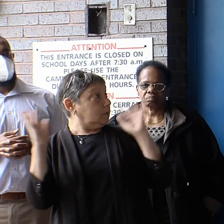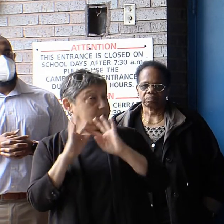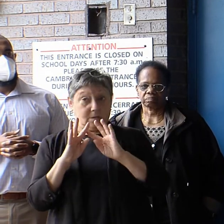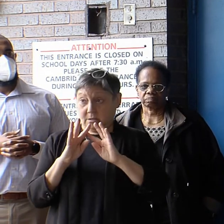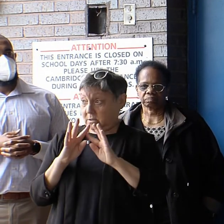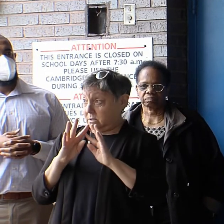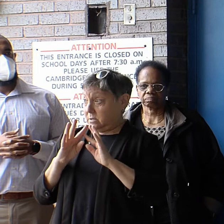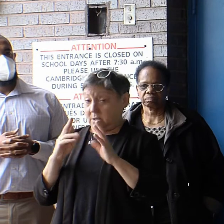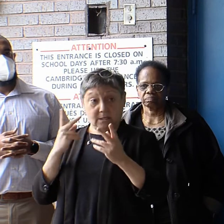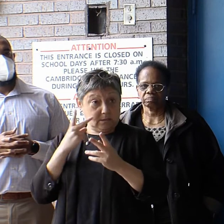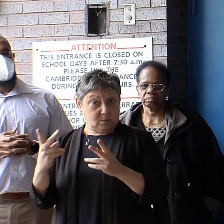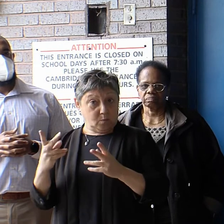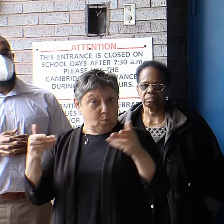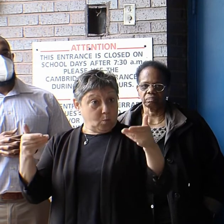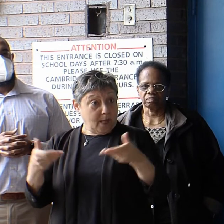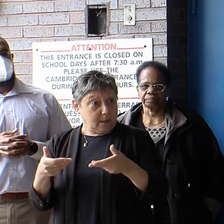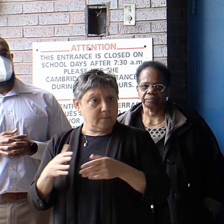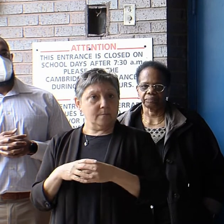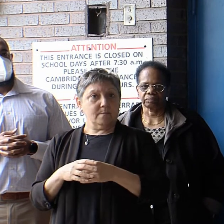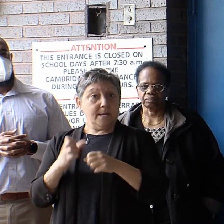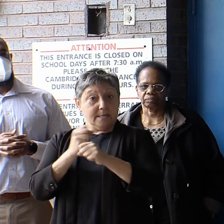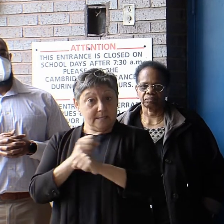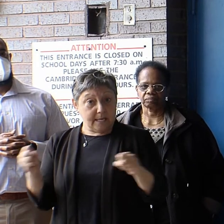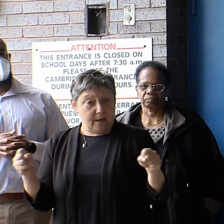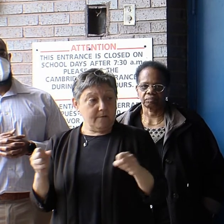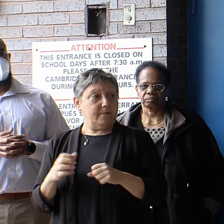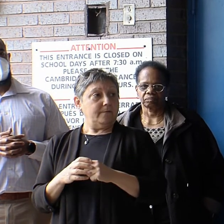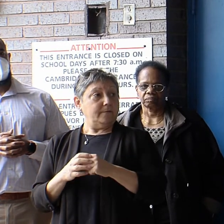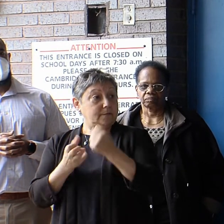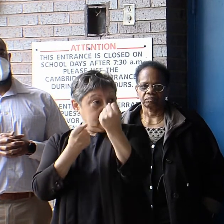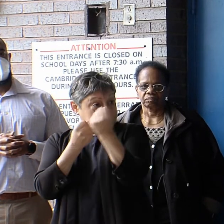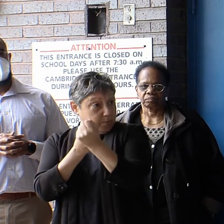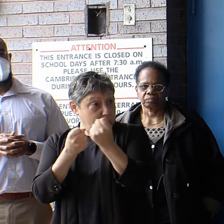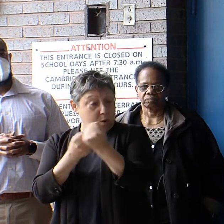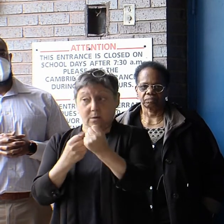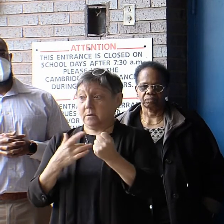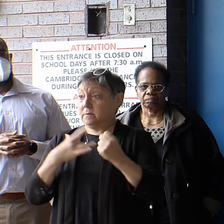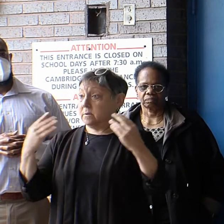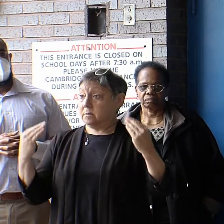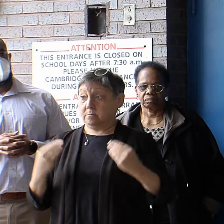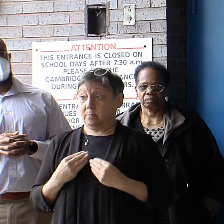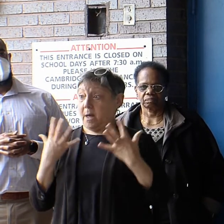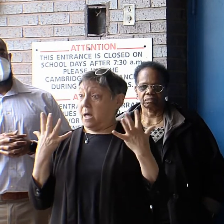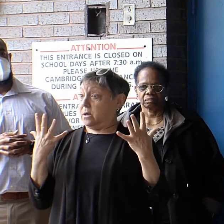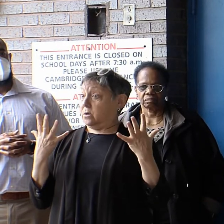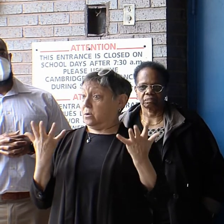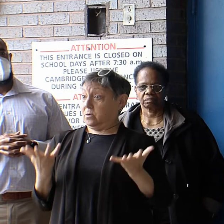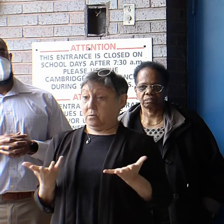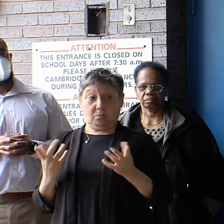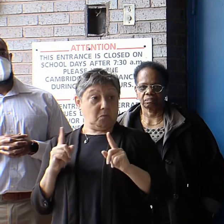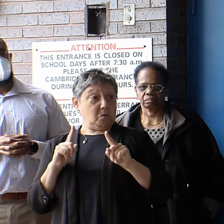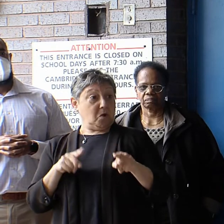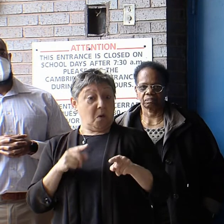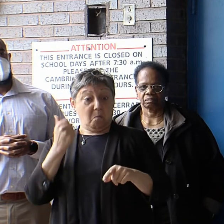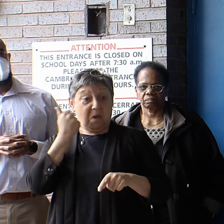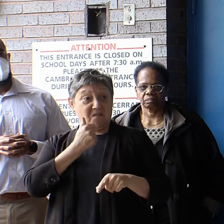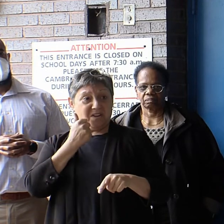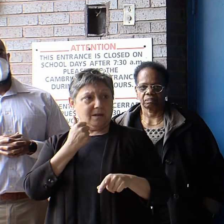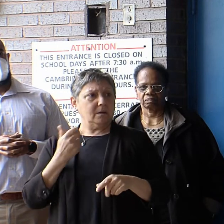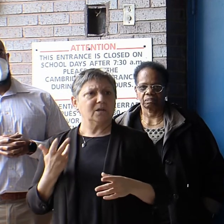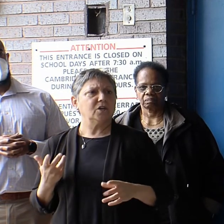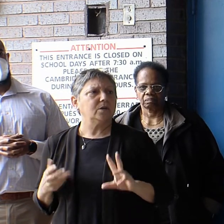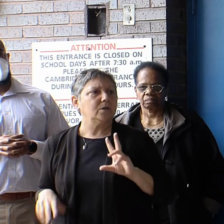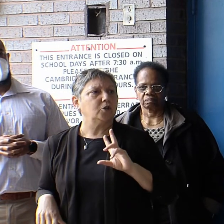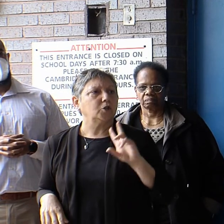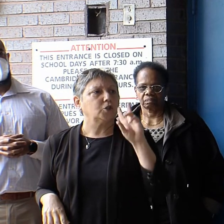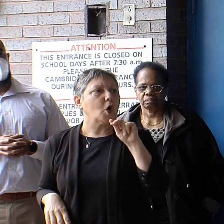welcoming, safe, healthy, supportive, inspiring to come to? And I think the answer has to be no. Here we are